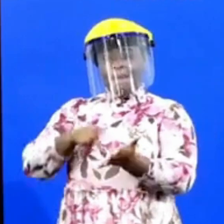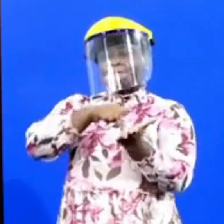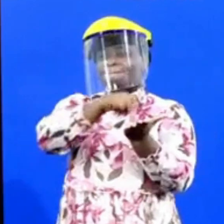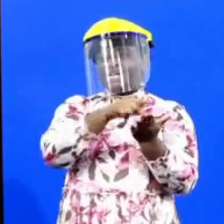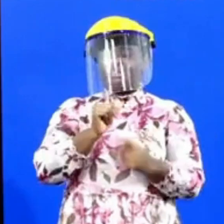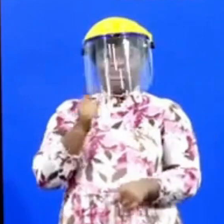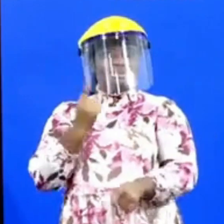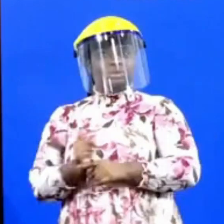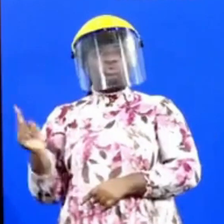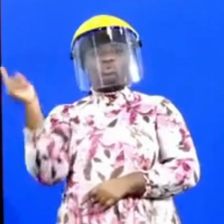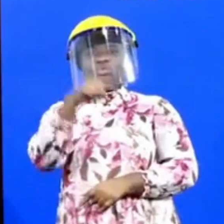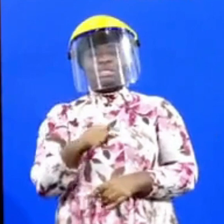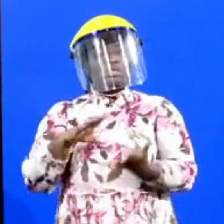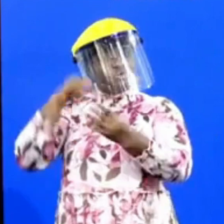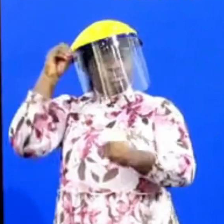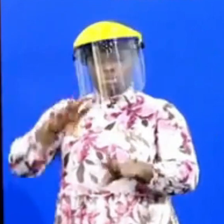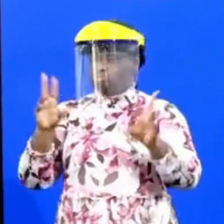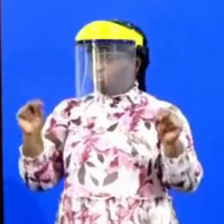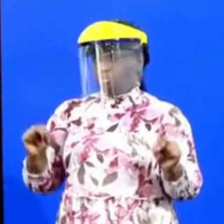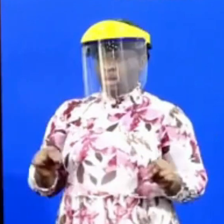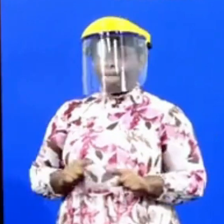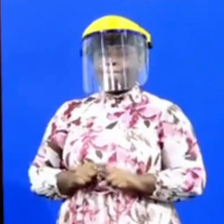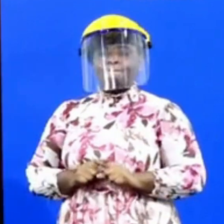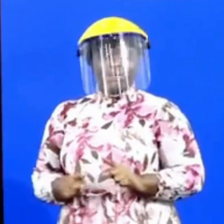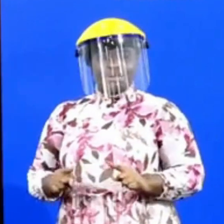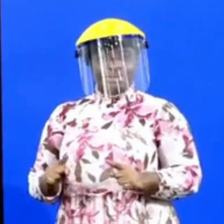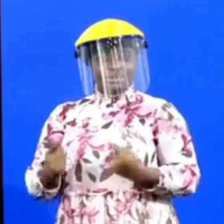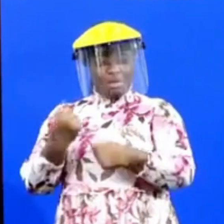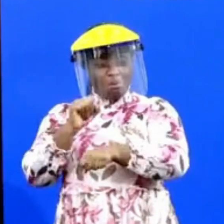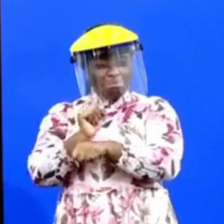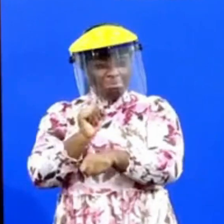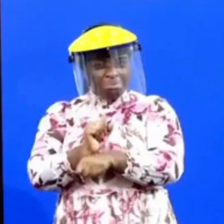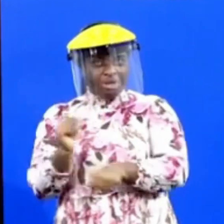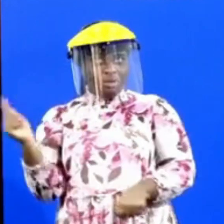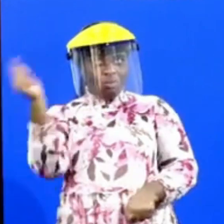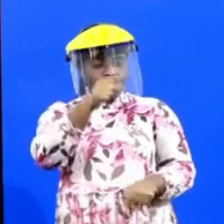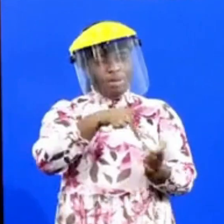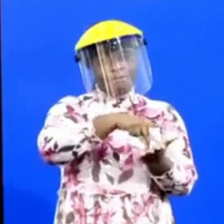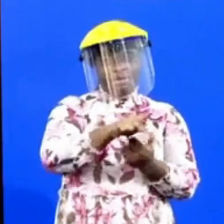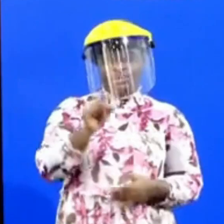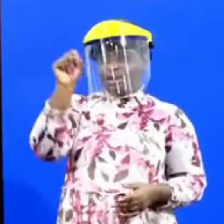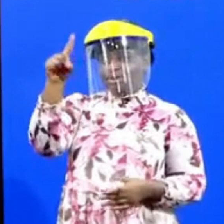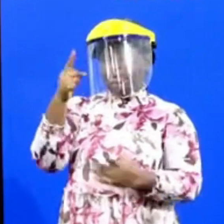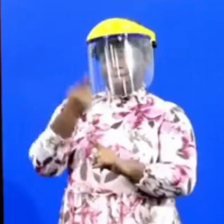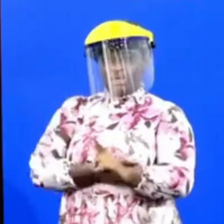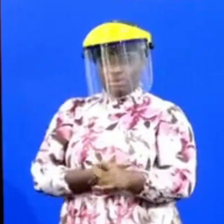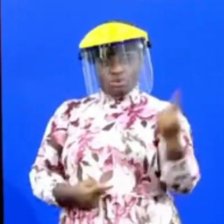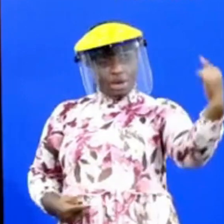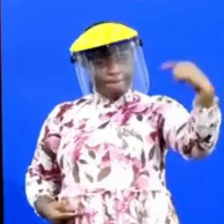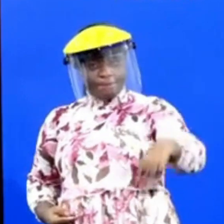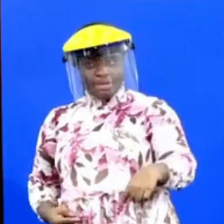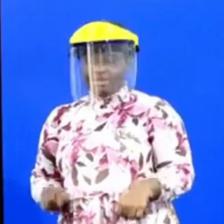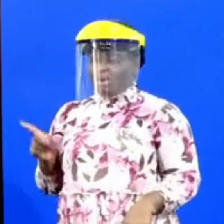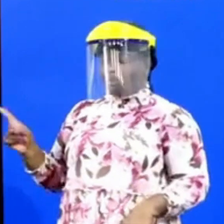are not just going there as students. They are not students. But it's an internship that they are paid for for 11 months. And they come back